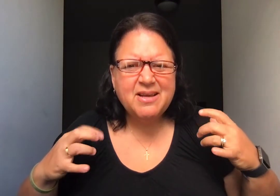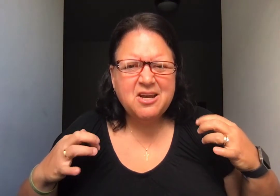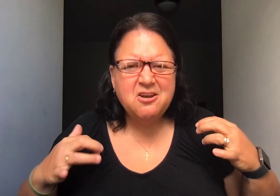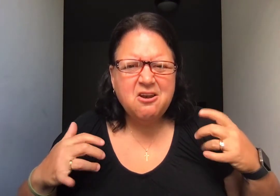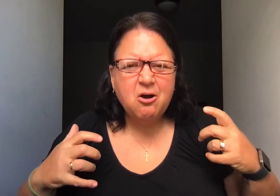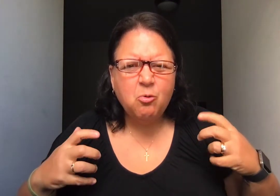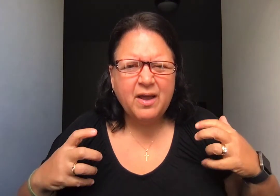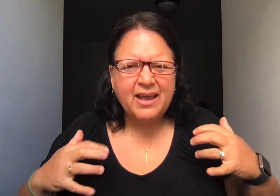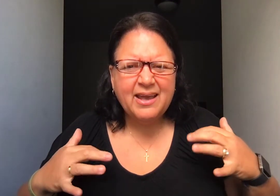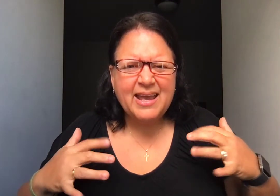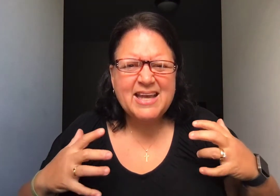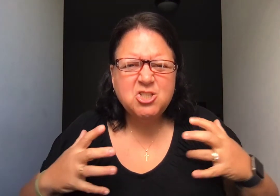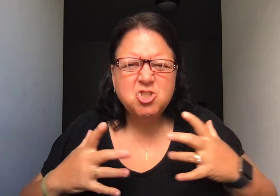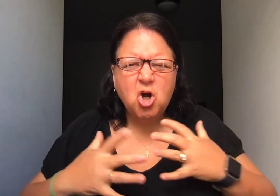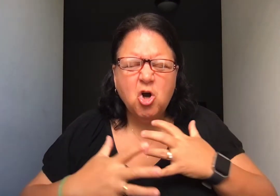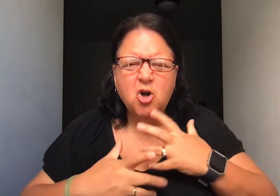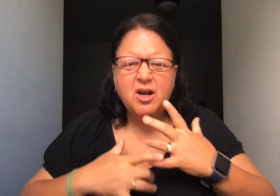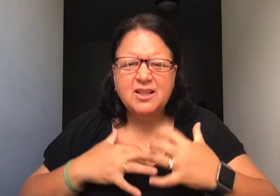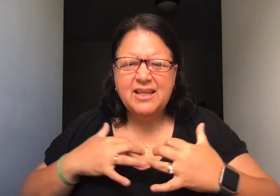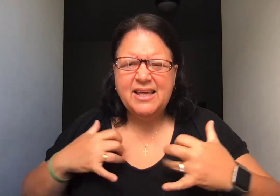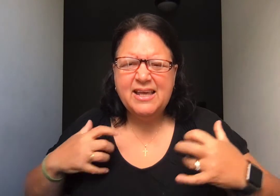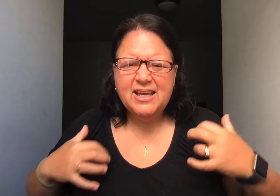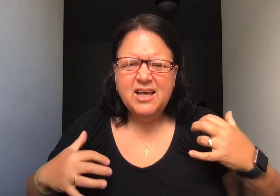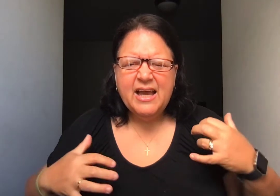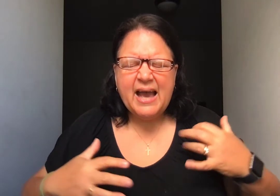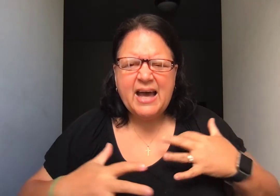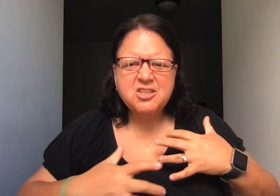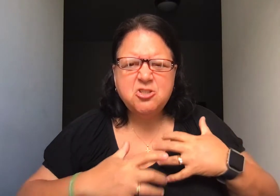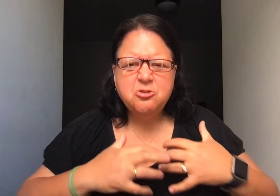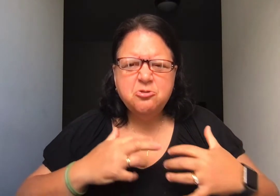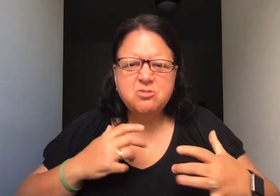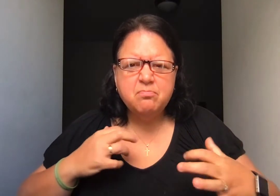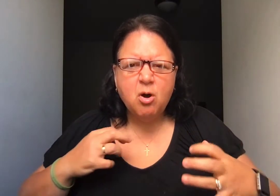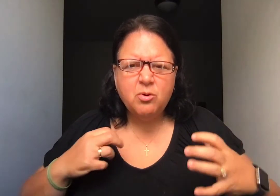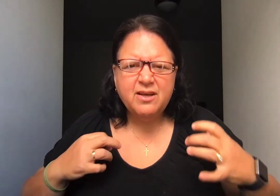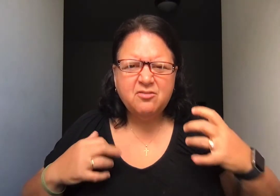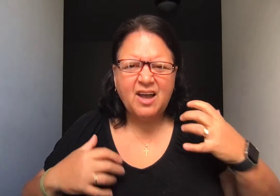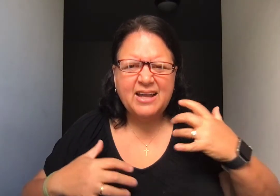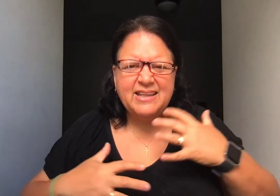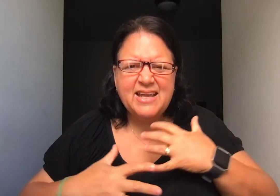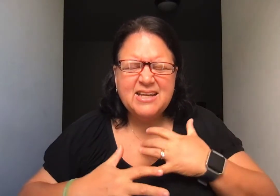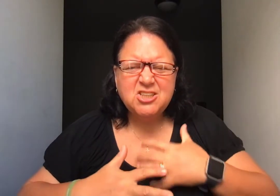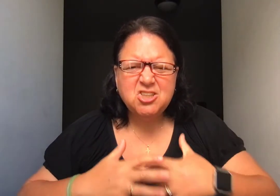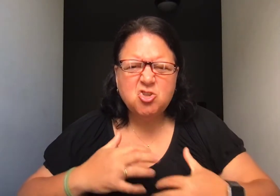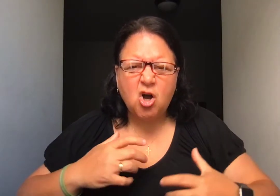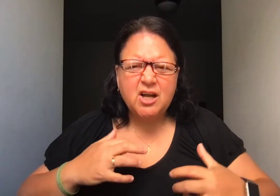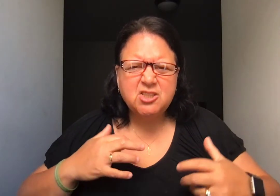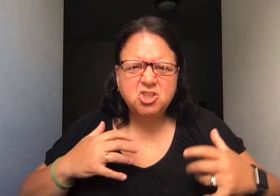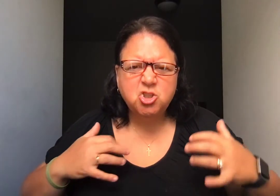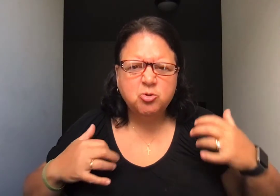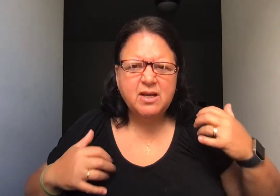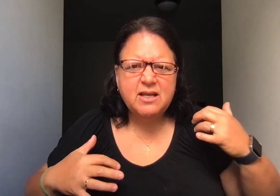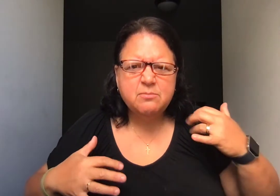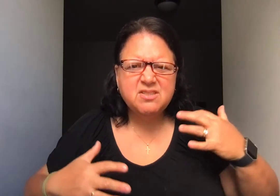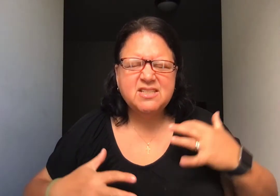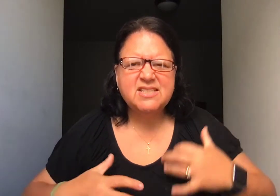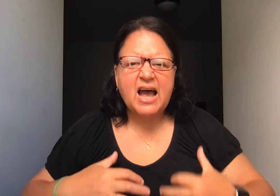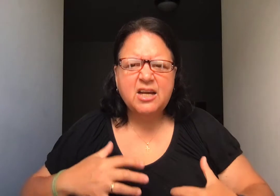knowing internally attitudes, motives, ideas, thoughts, dreams, desires,